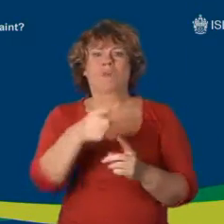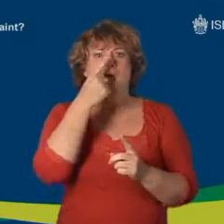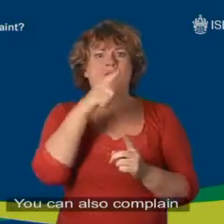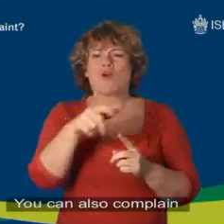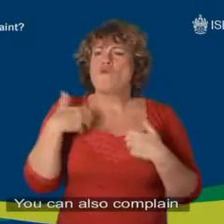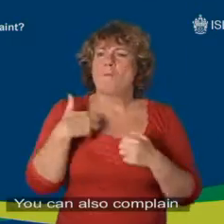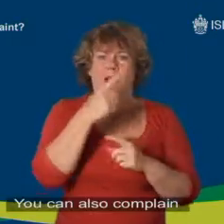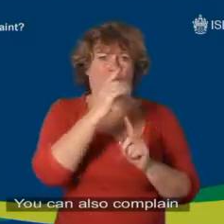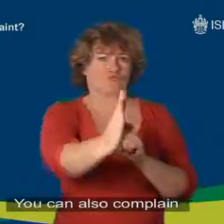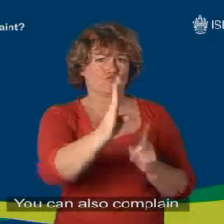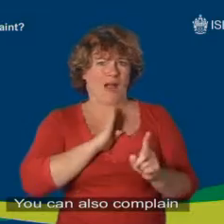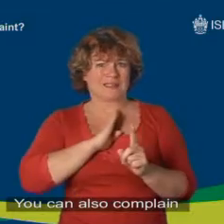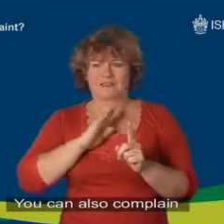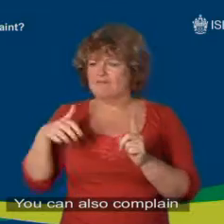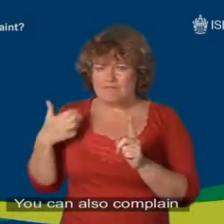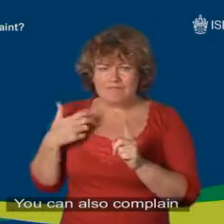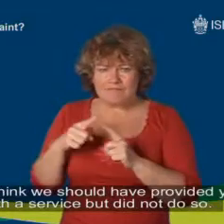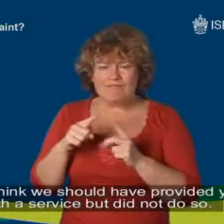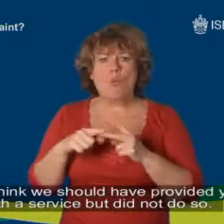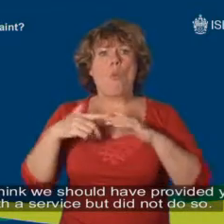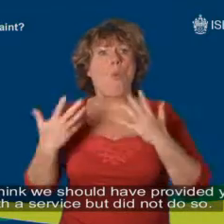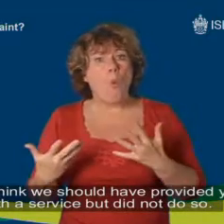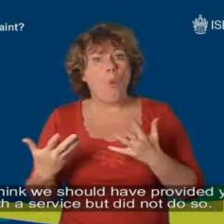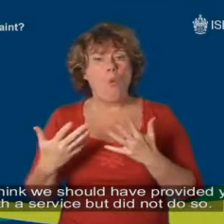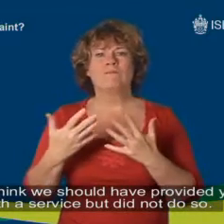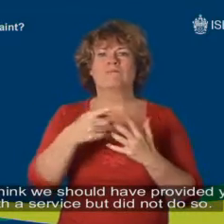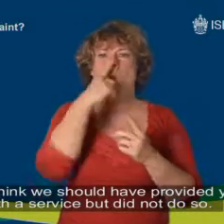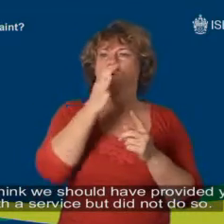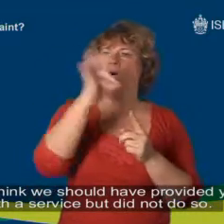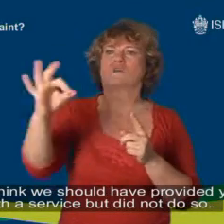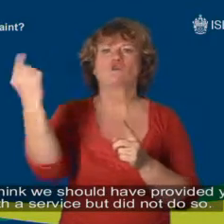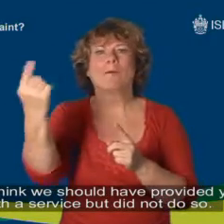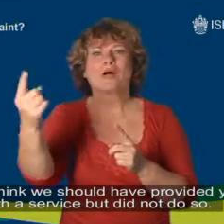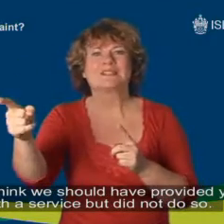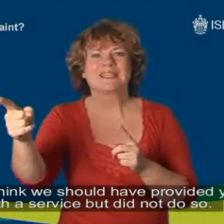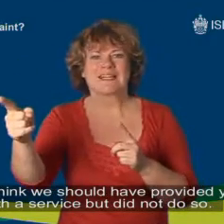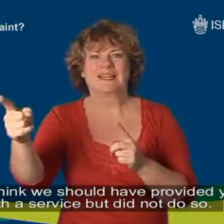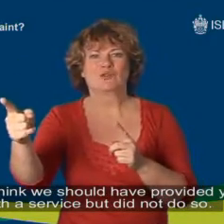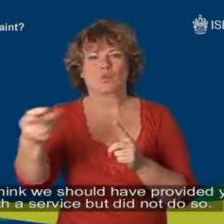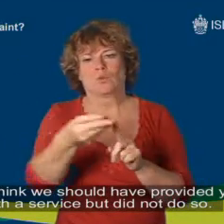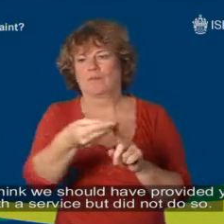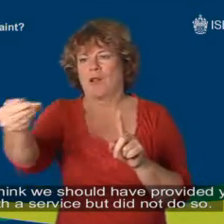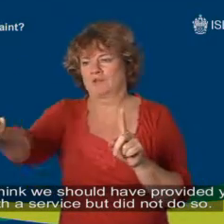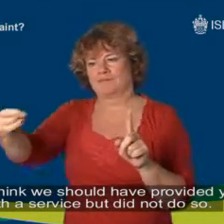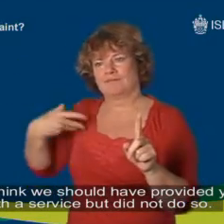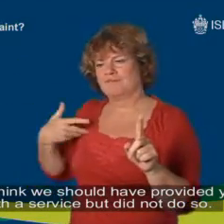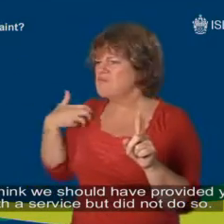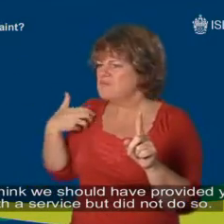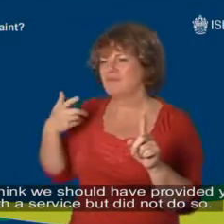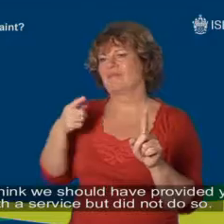You can also complain if you think we should have provided you with a service but did